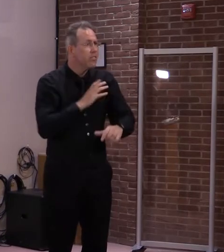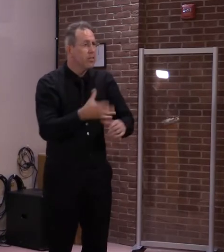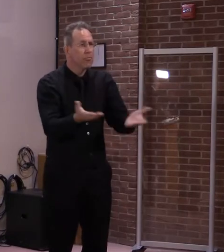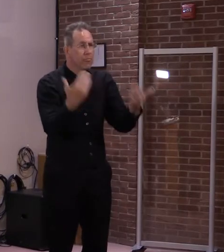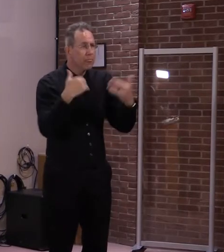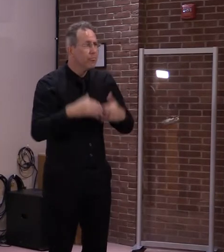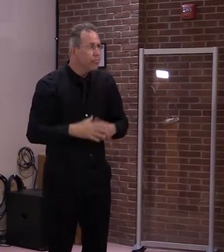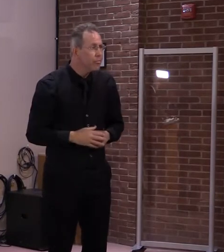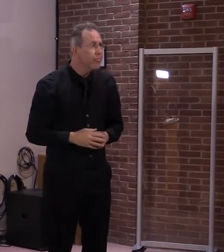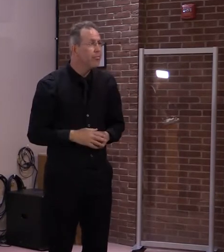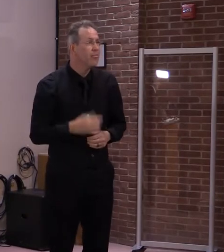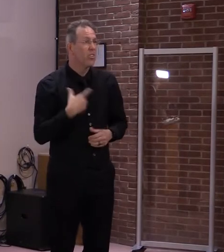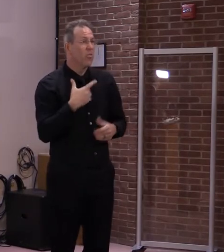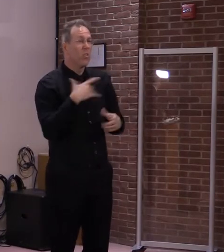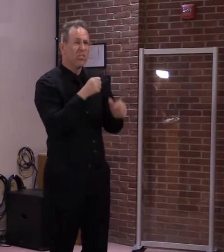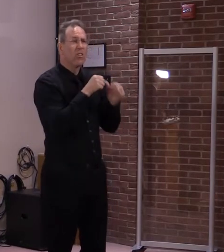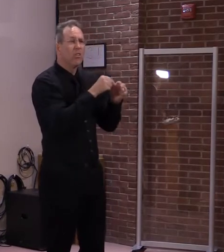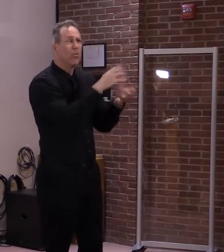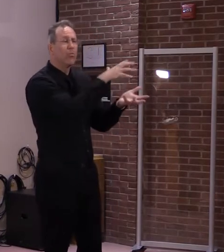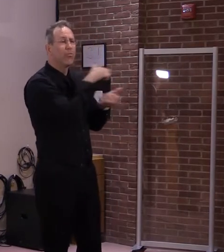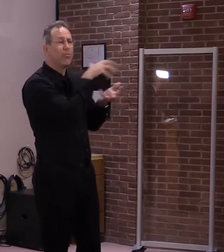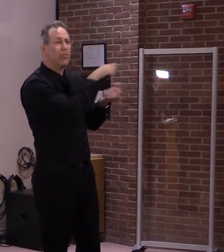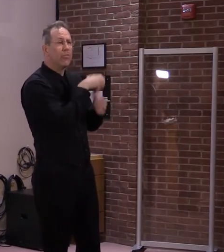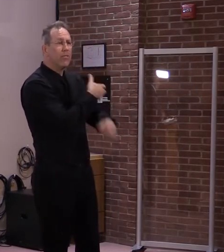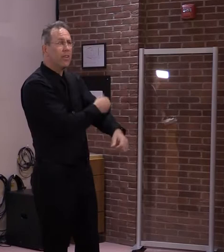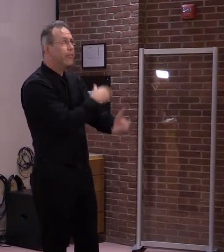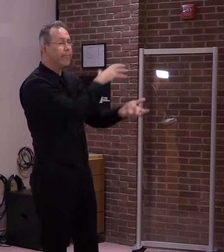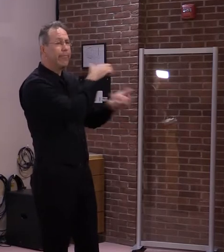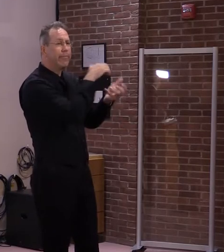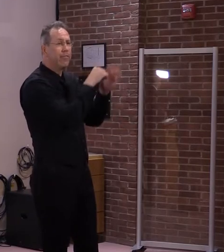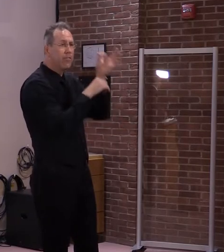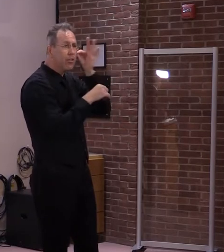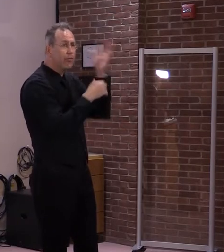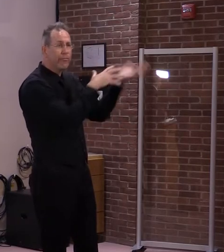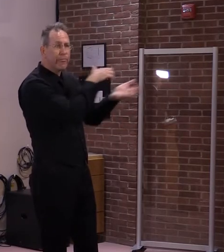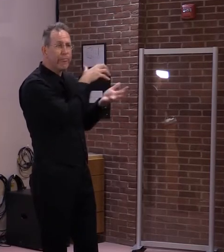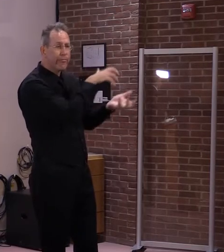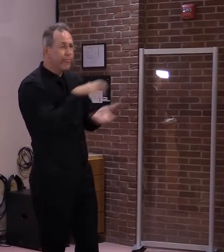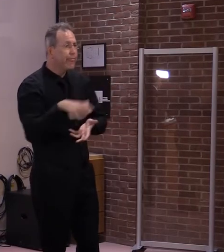part of our strategy. And it's part of our path back to normal.